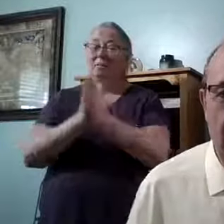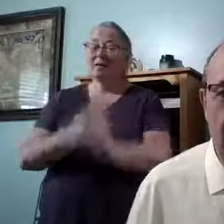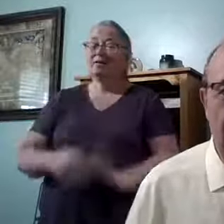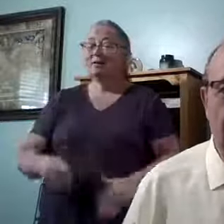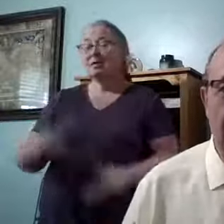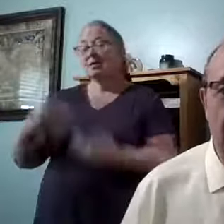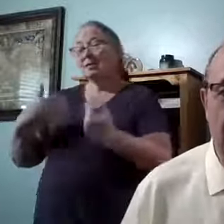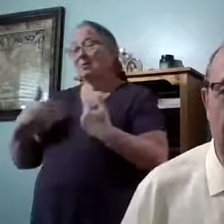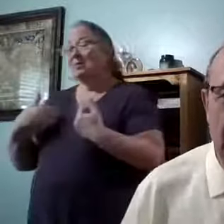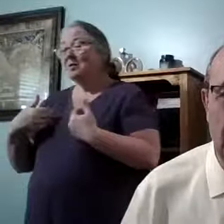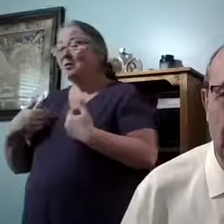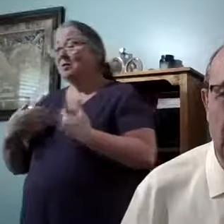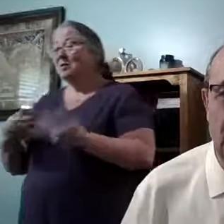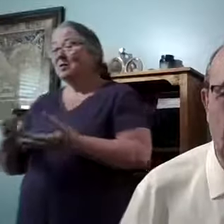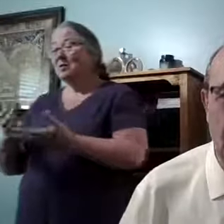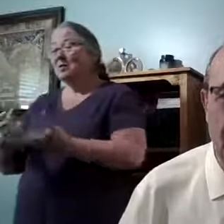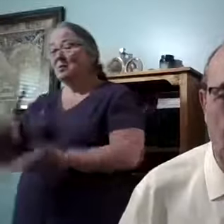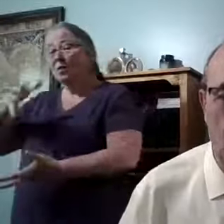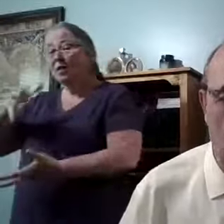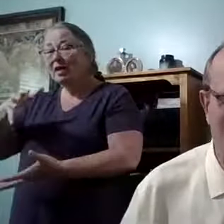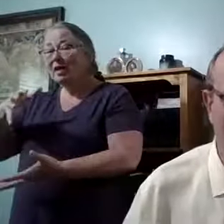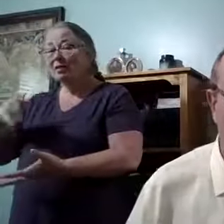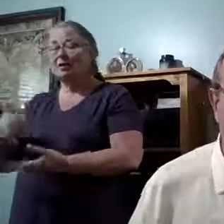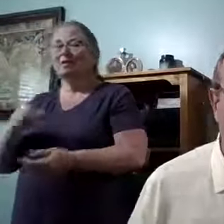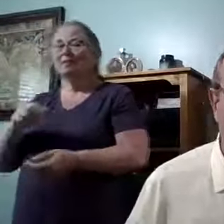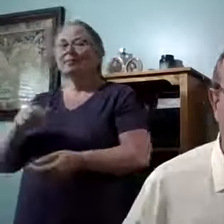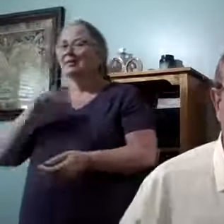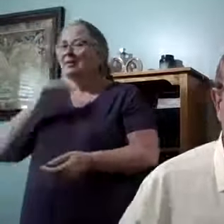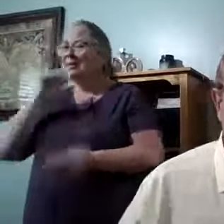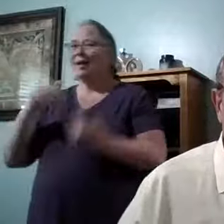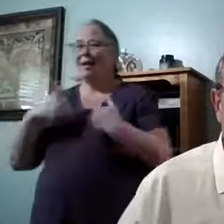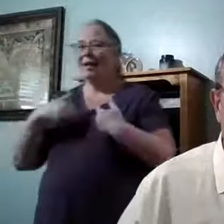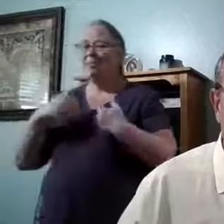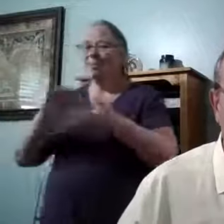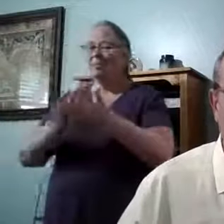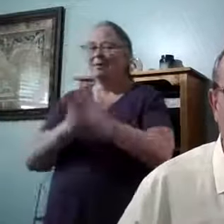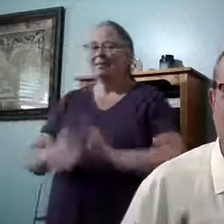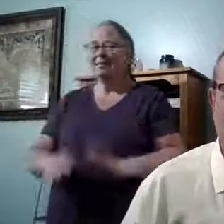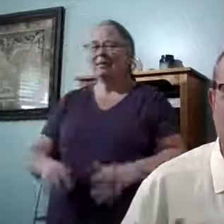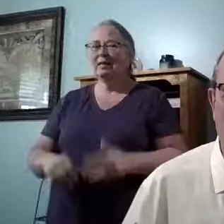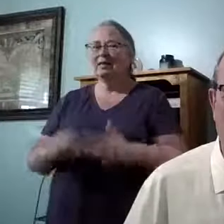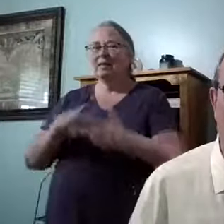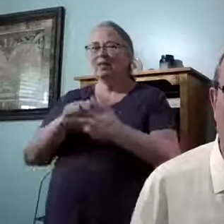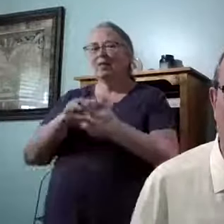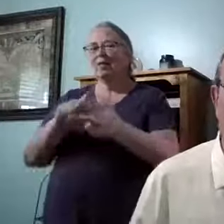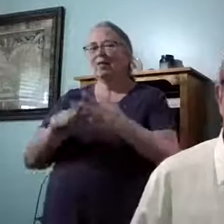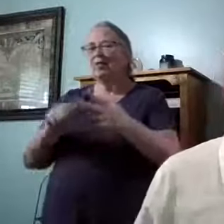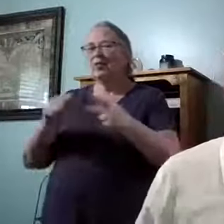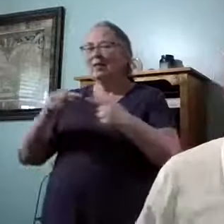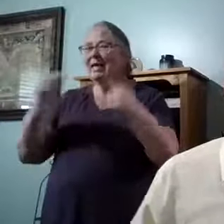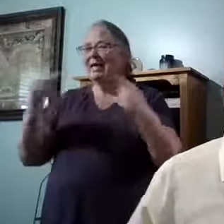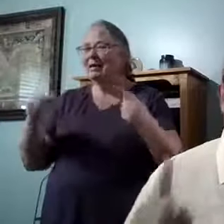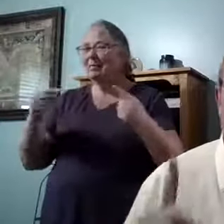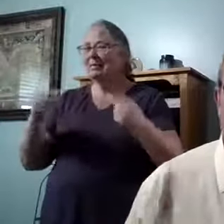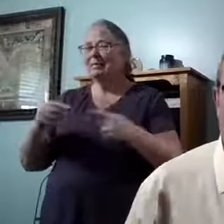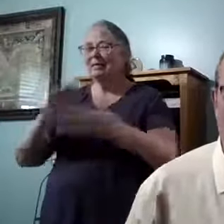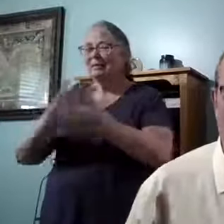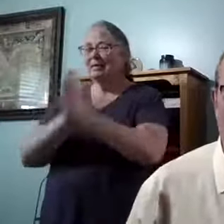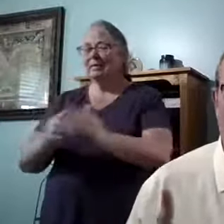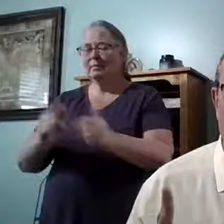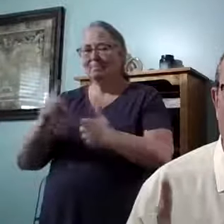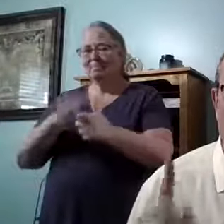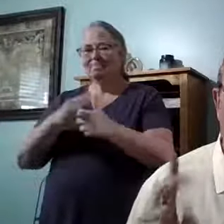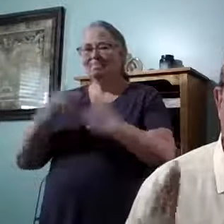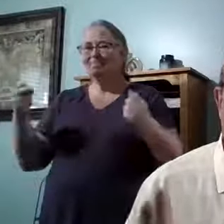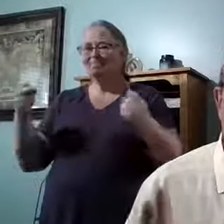have anything but peace. You can have turmoil. Now, the three main enemies of peace are fear,